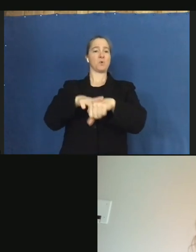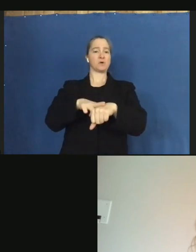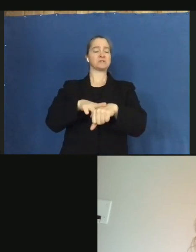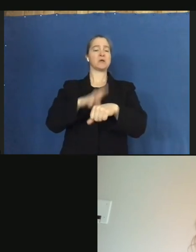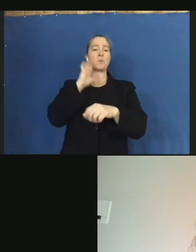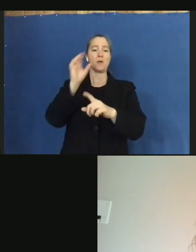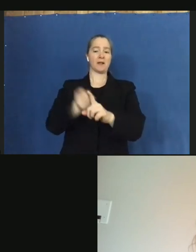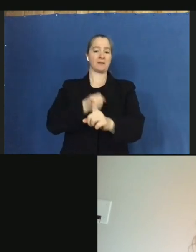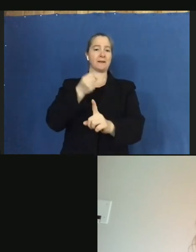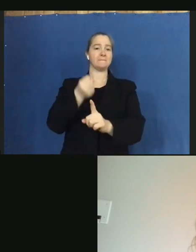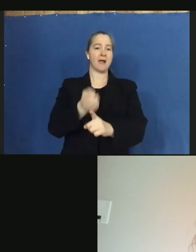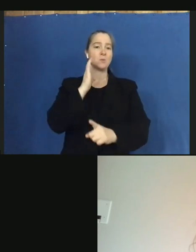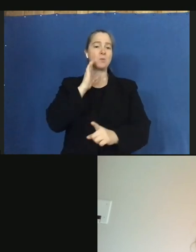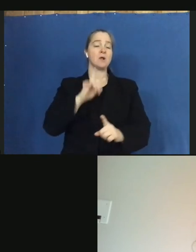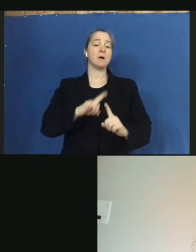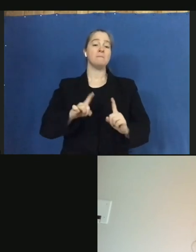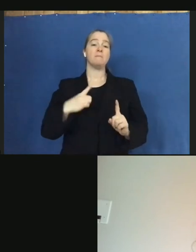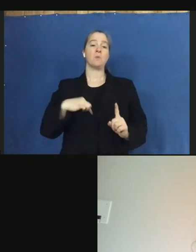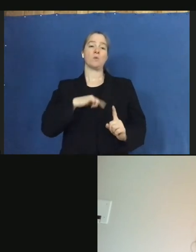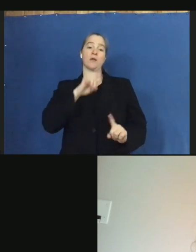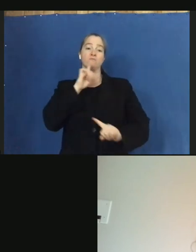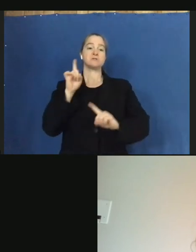but we've responded accordingly.